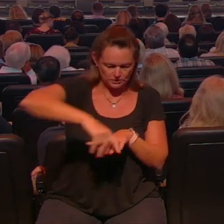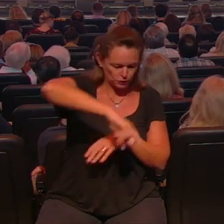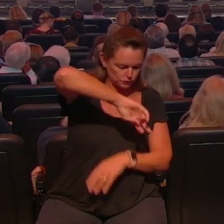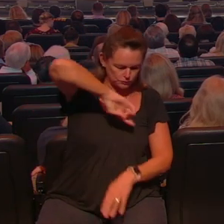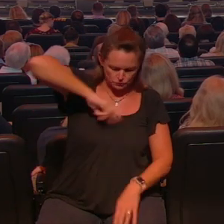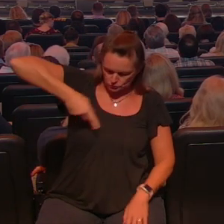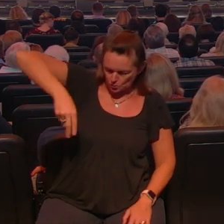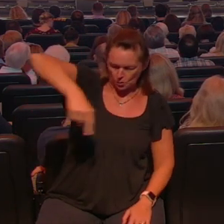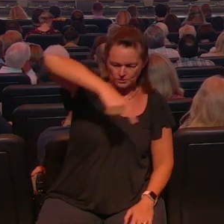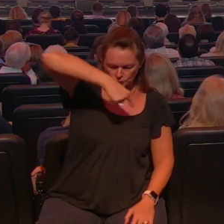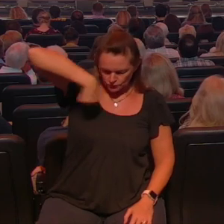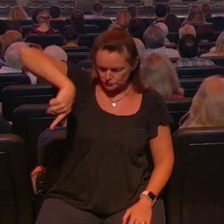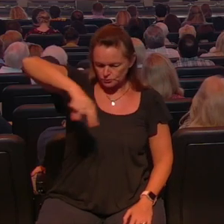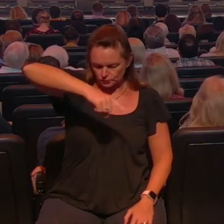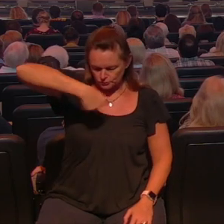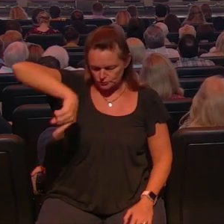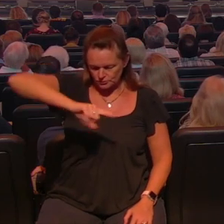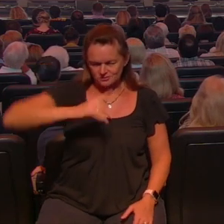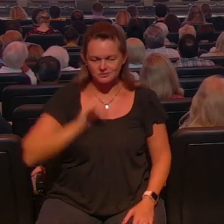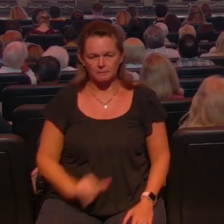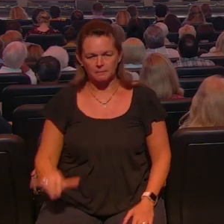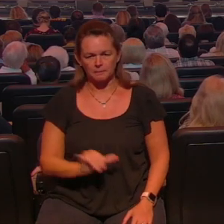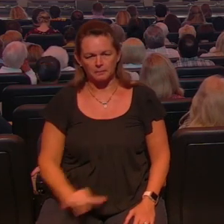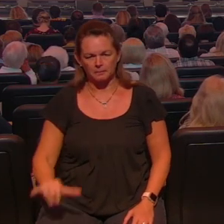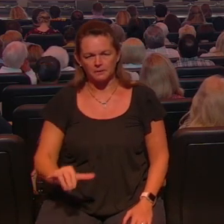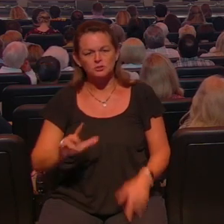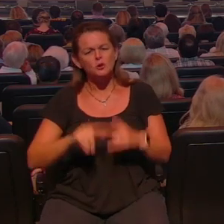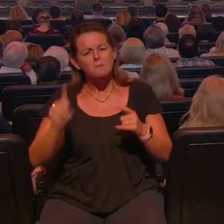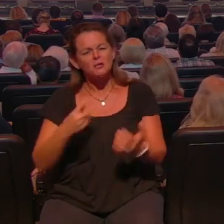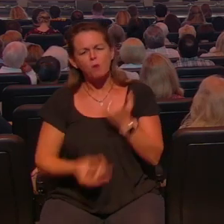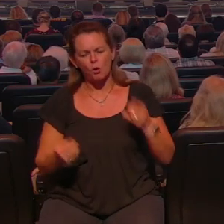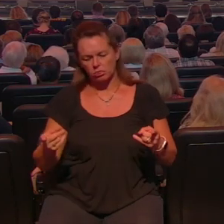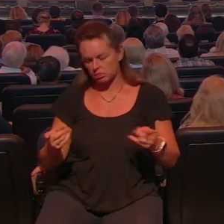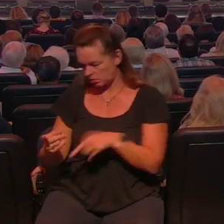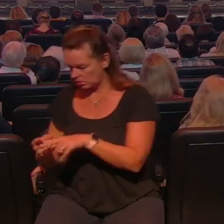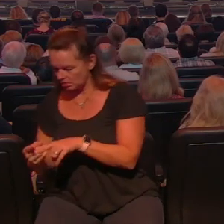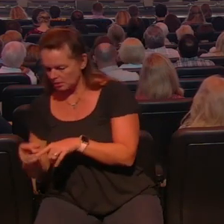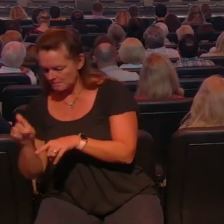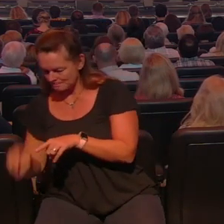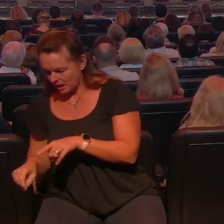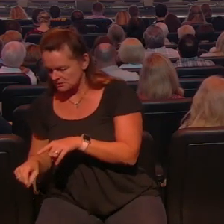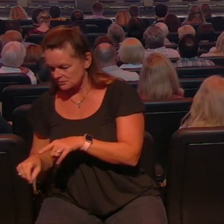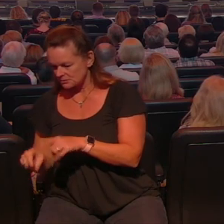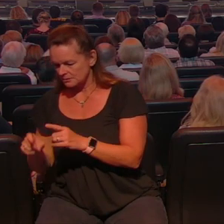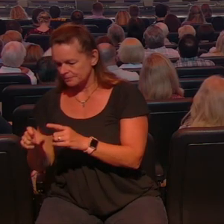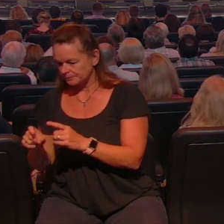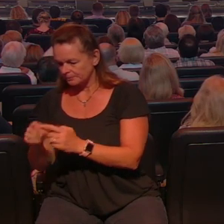go anywhere and if you're a good steward but you're not generous you don't really go for it that's why I say it takes two legs I named the blessed life a blessed